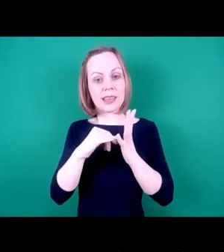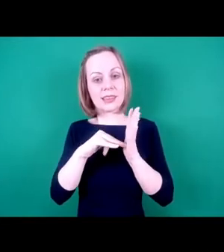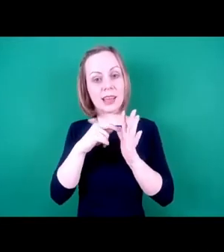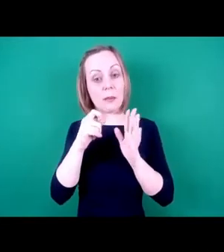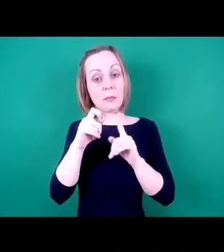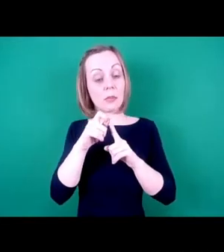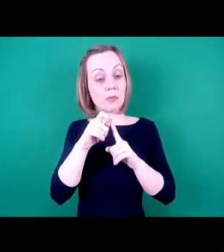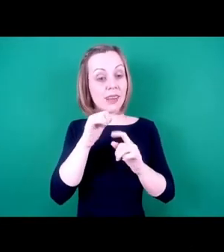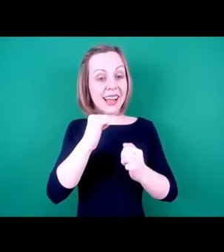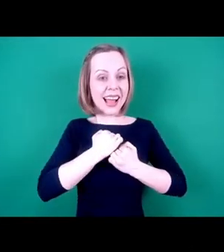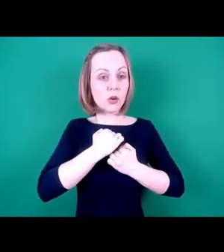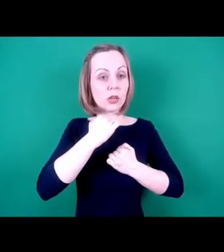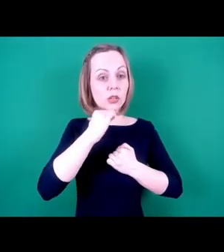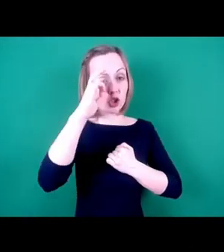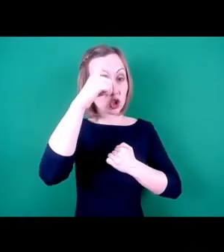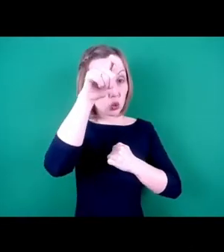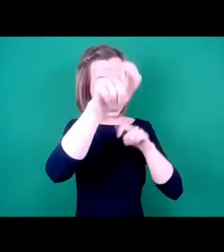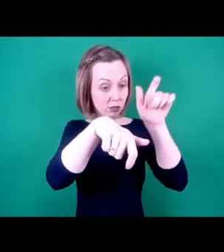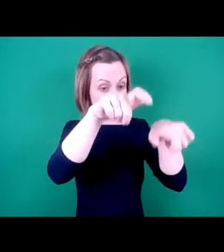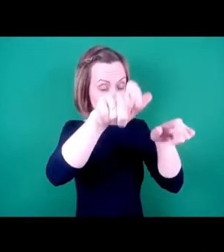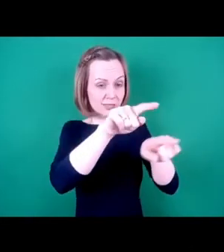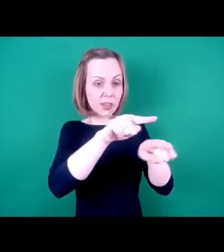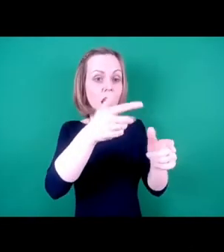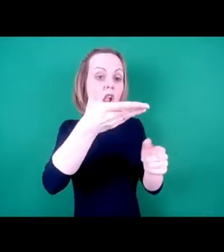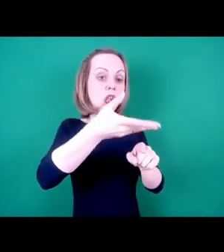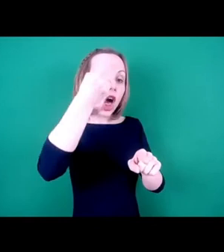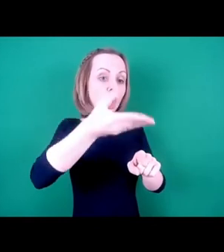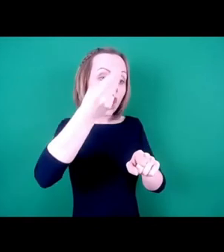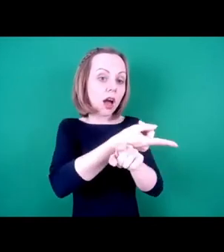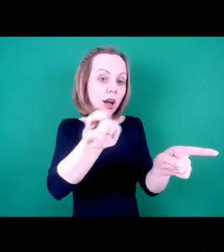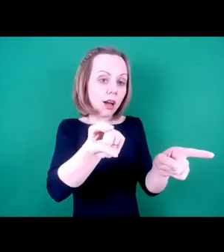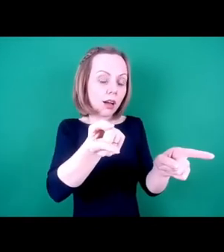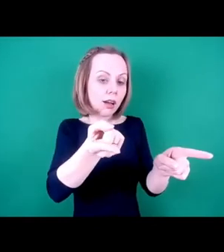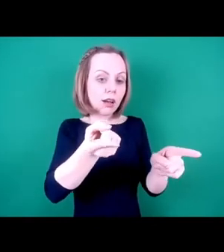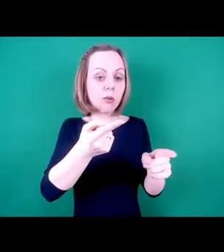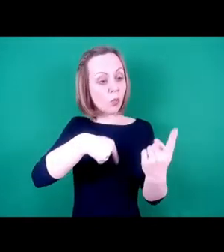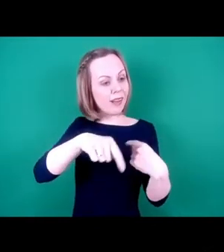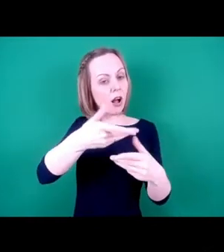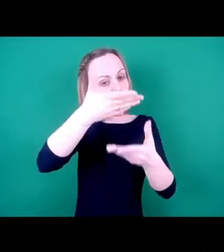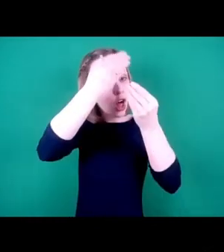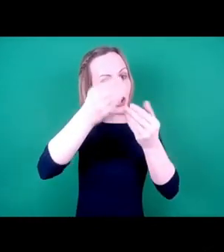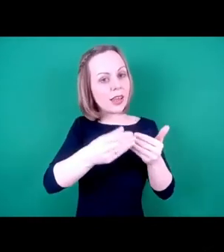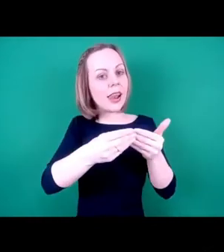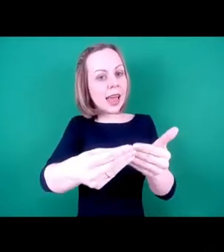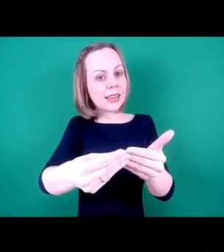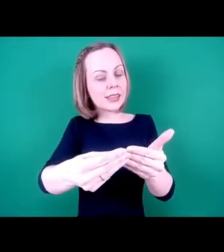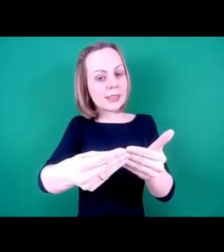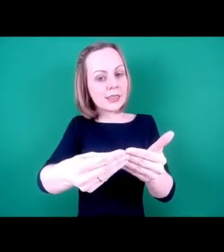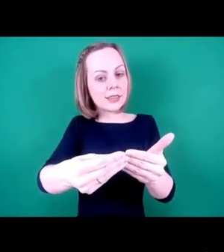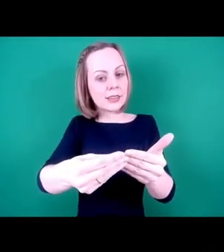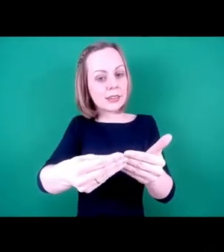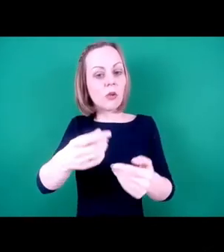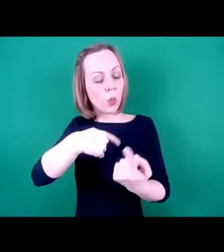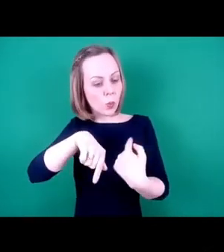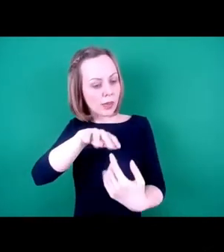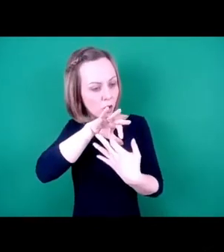learners and as a learner led organisation, being able to connect with and listen